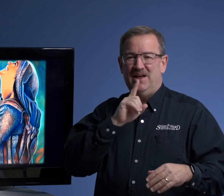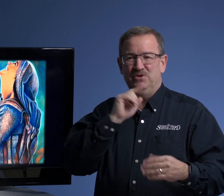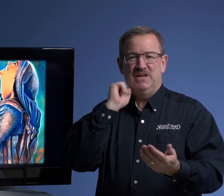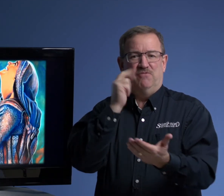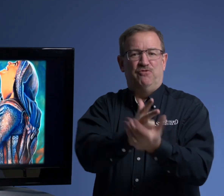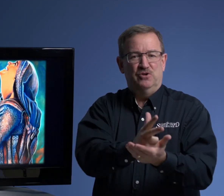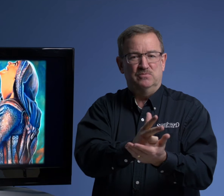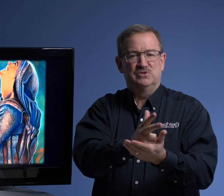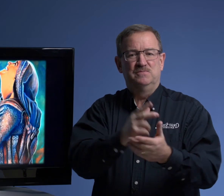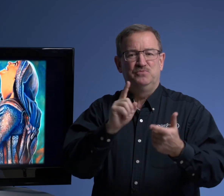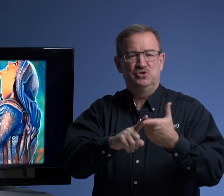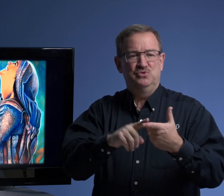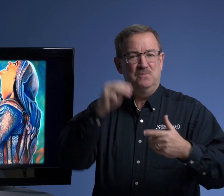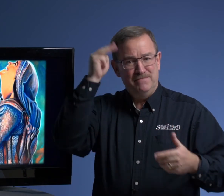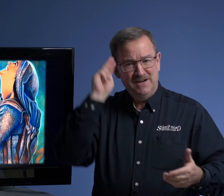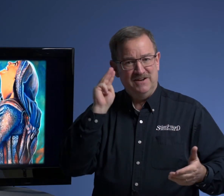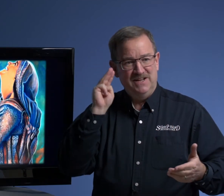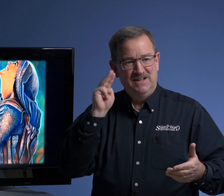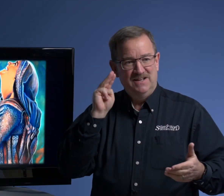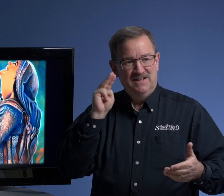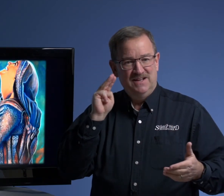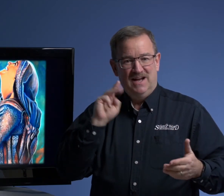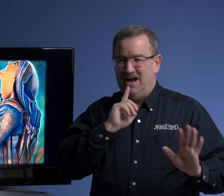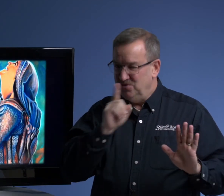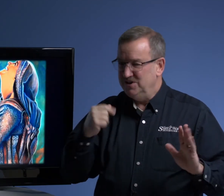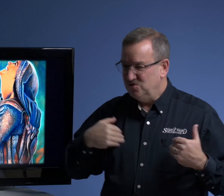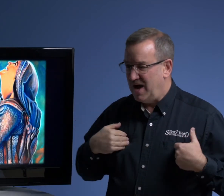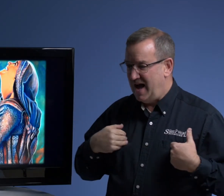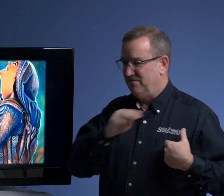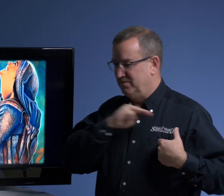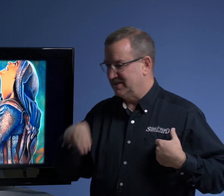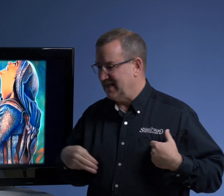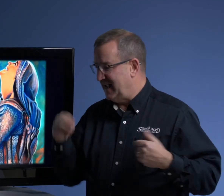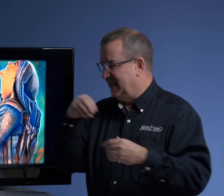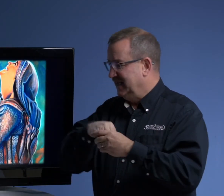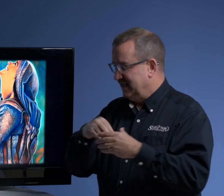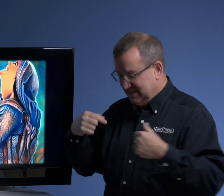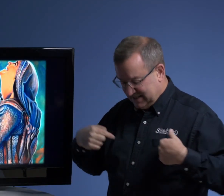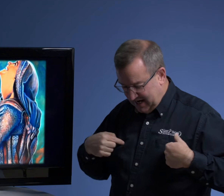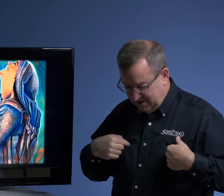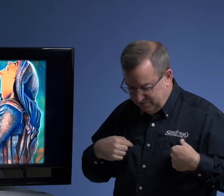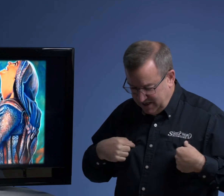that really affirms to Mary, I really do have the Messiah inside of me.